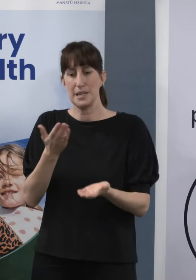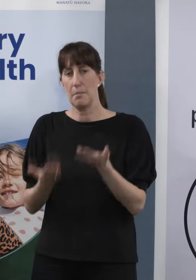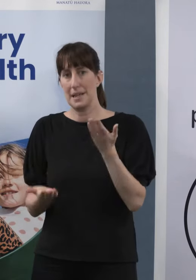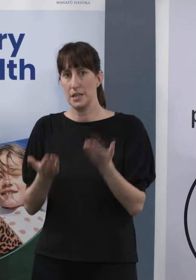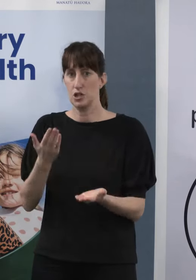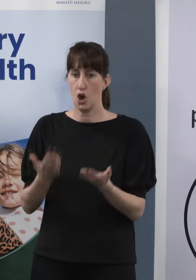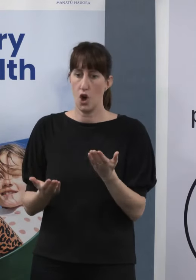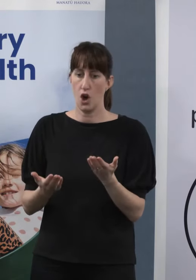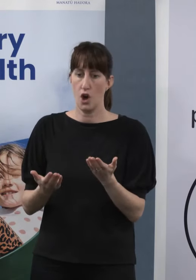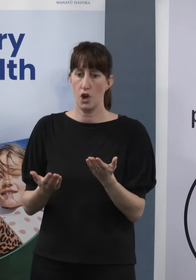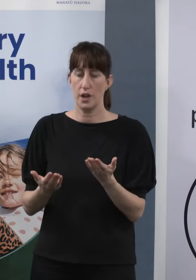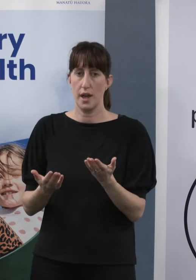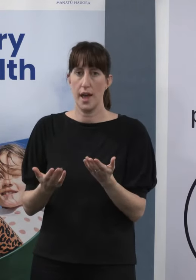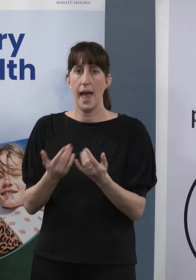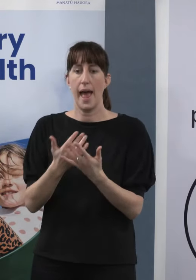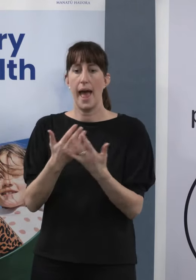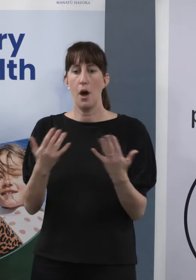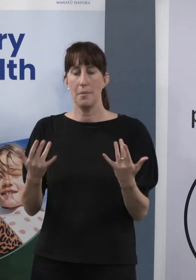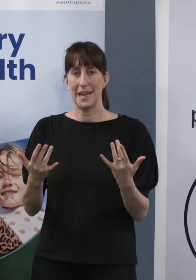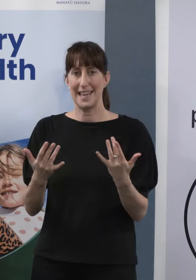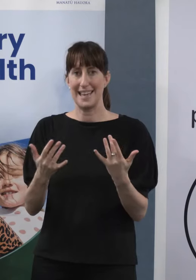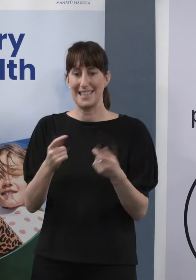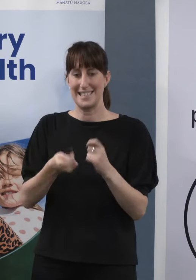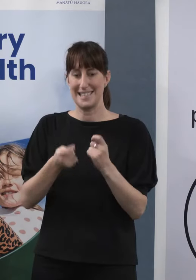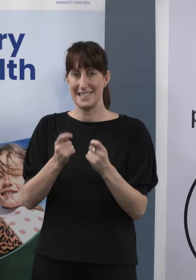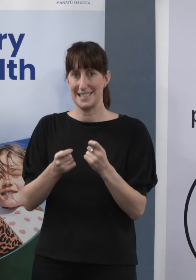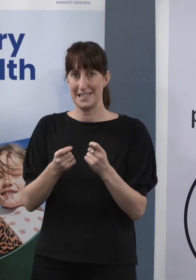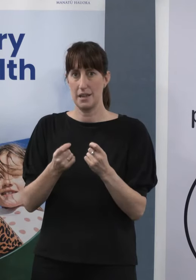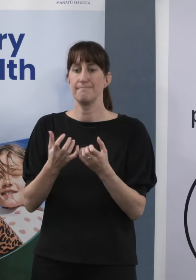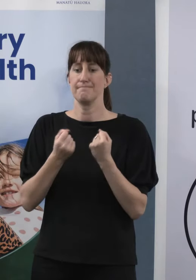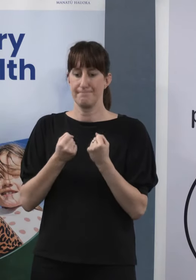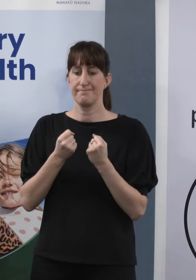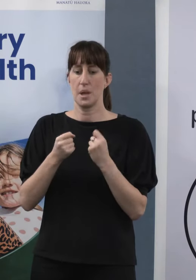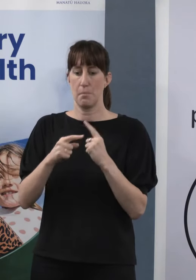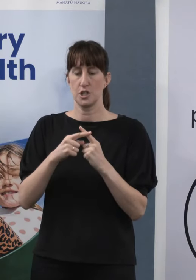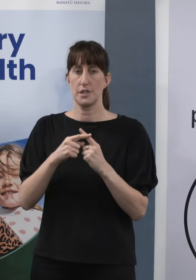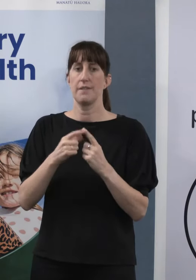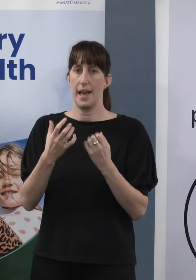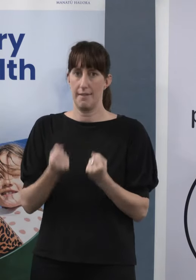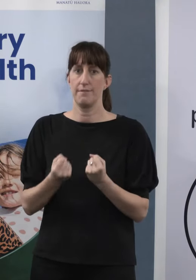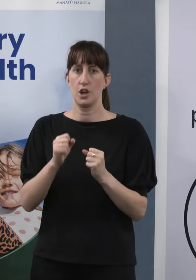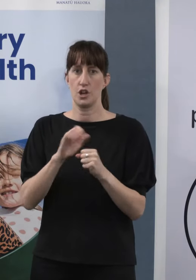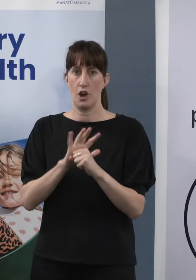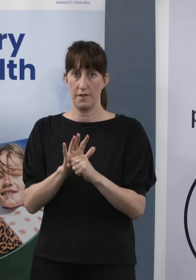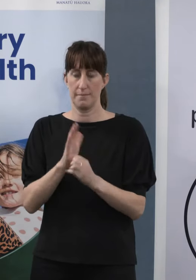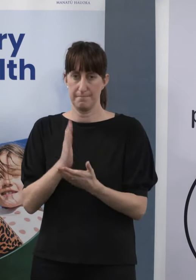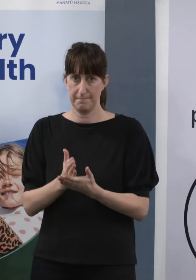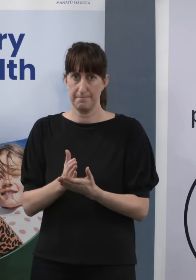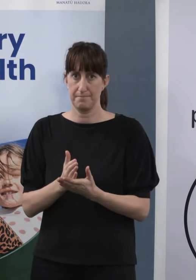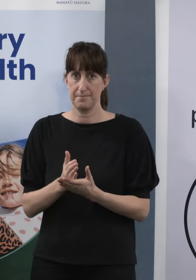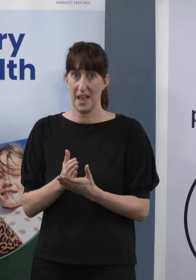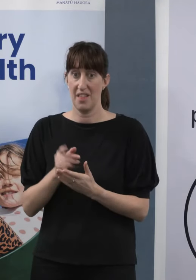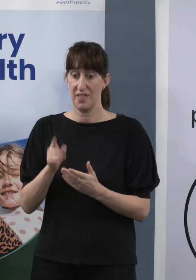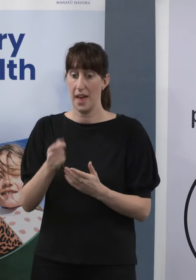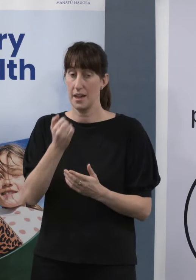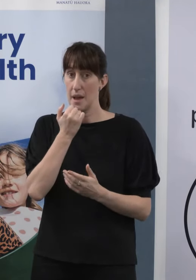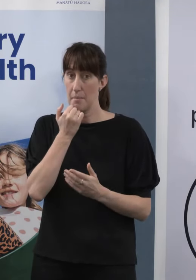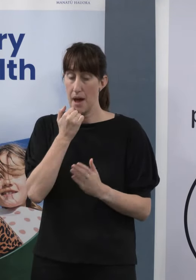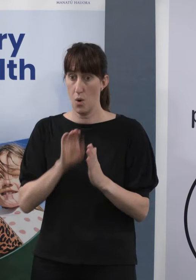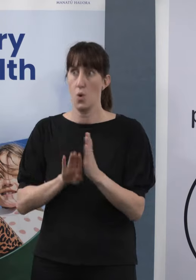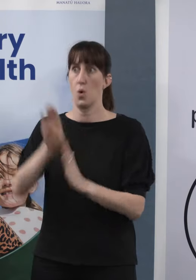and the positivity rate went up very quickly, more quickly than we had anticipated it would. We knew we had